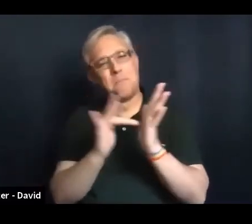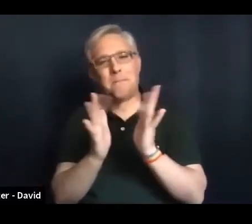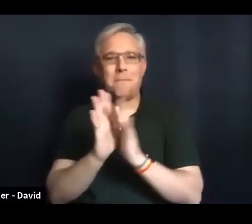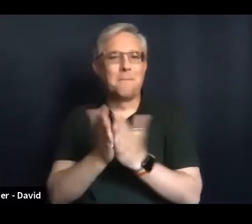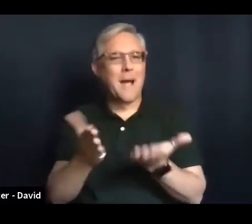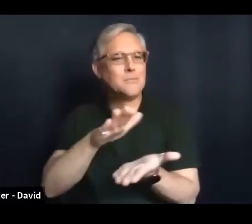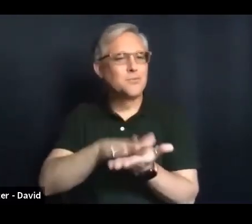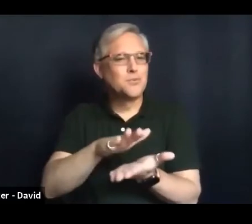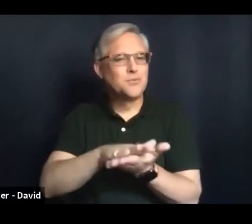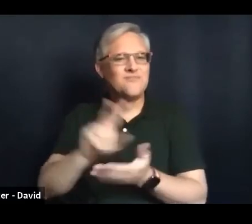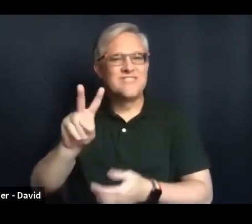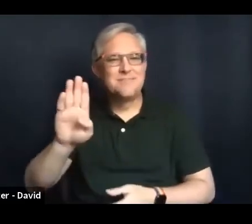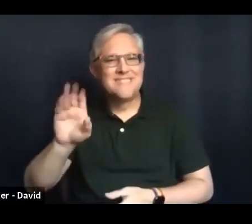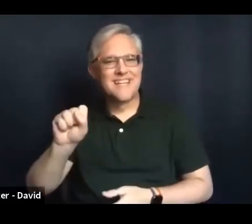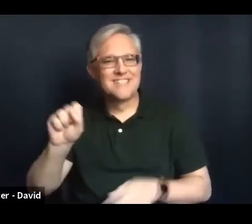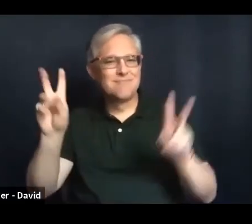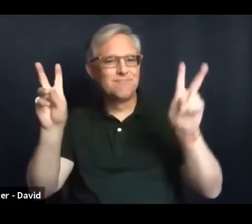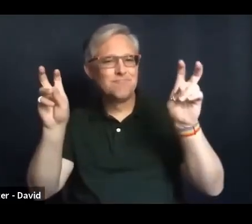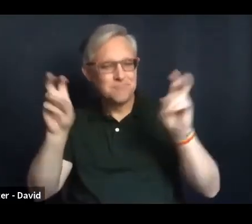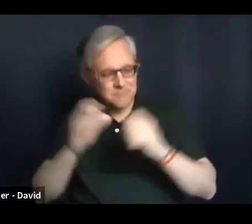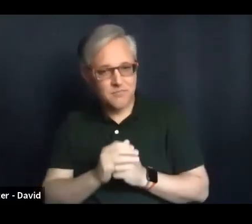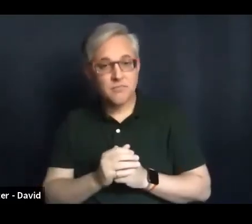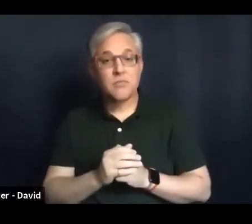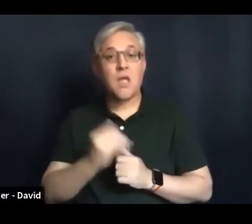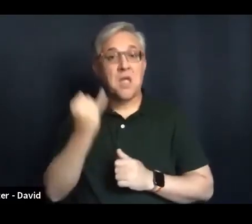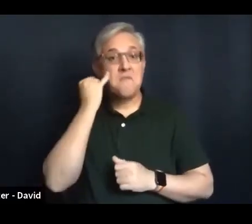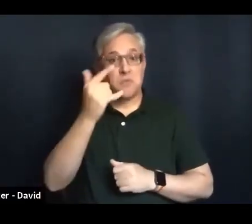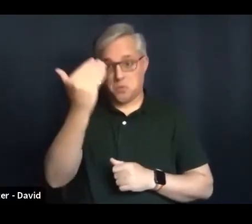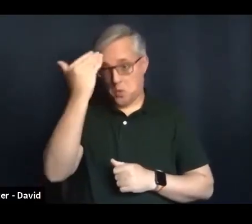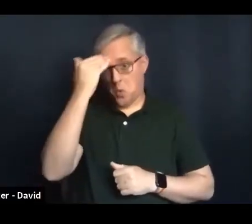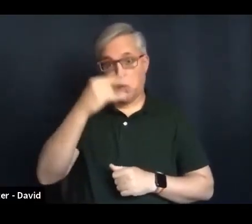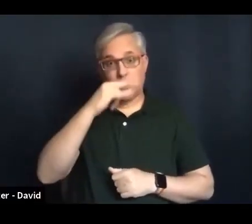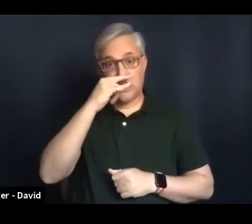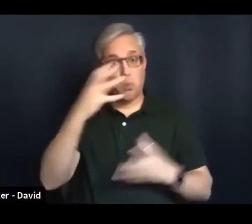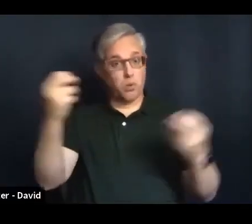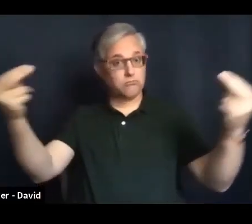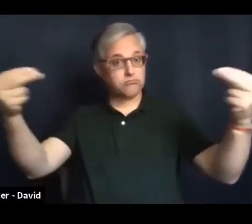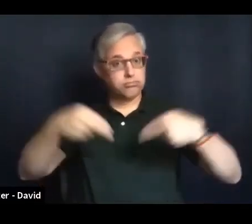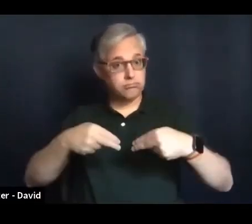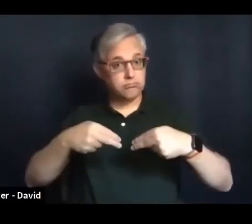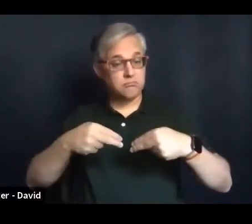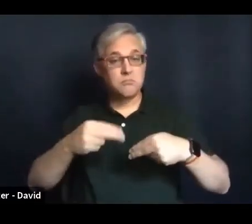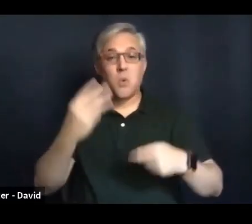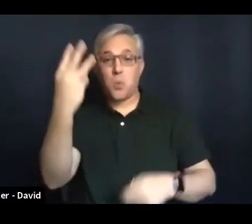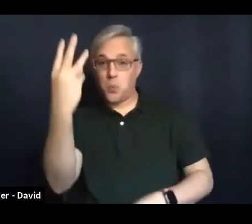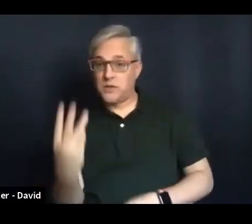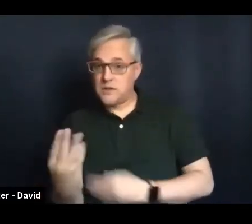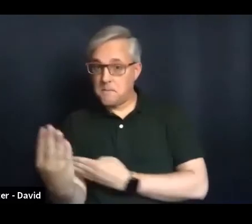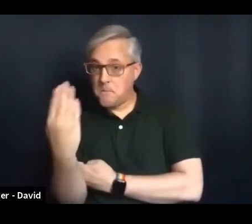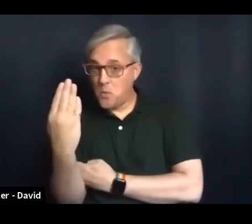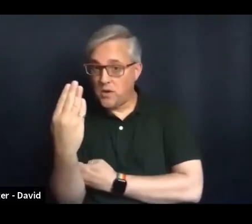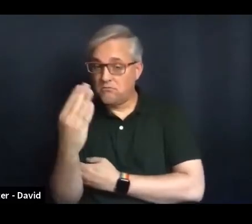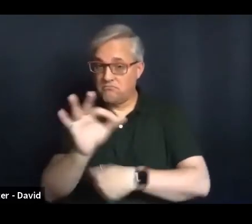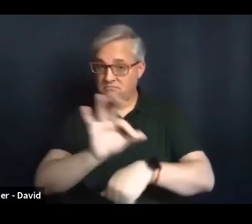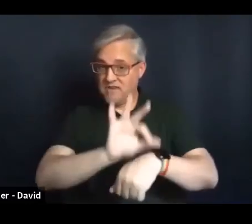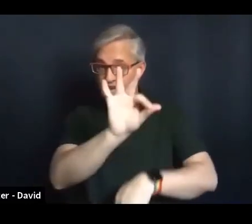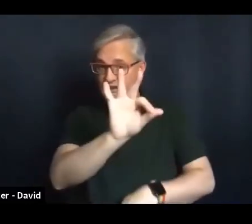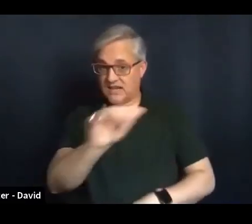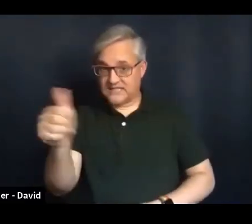in Wednesday mornings from 9 to 10, let me know. I can send the information to them. It's been